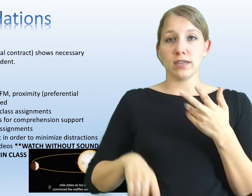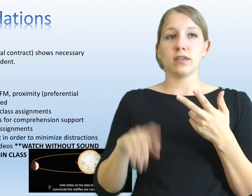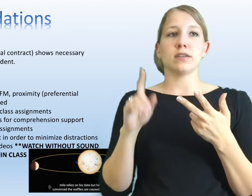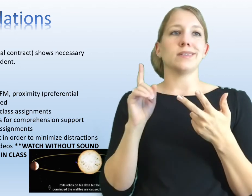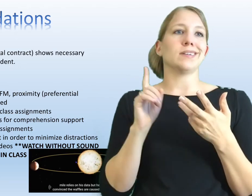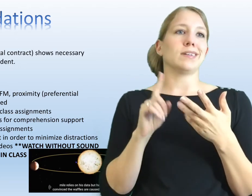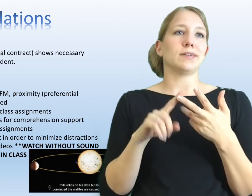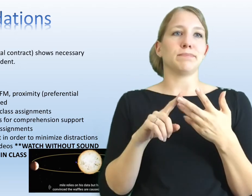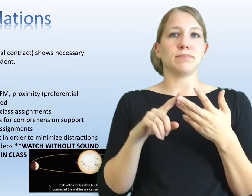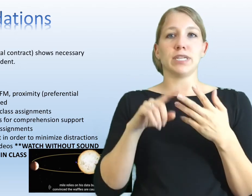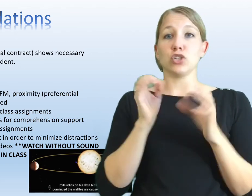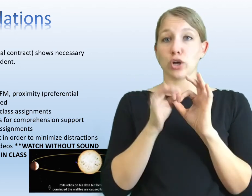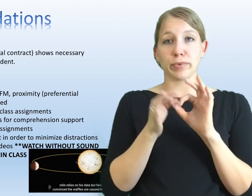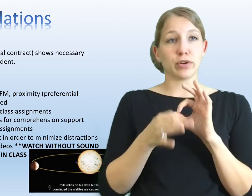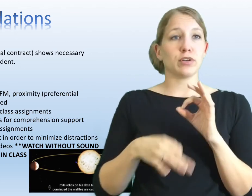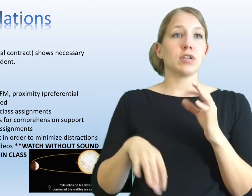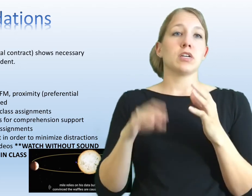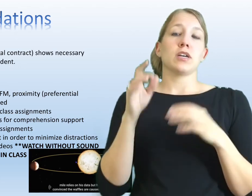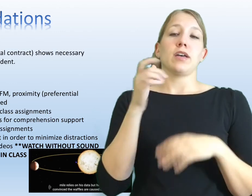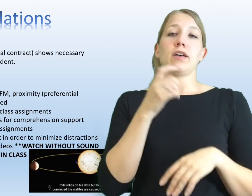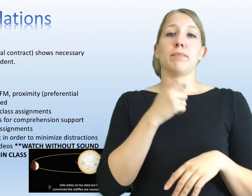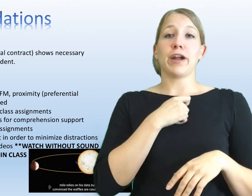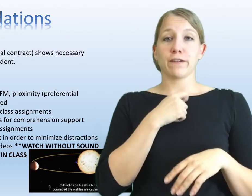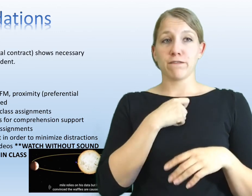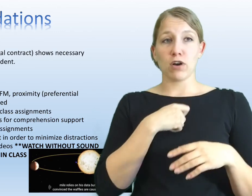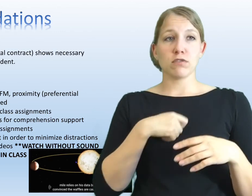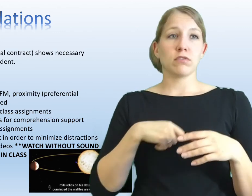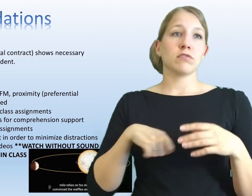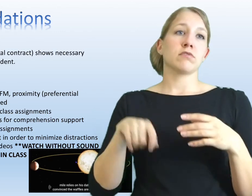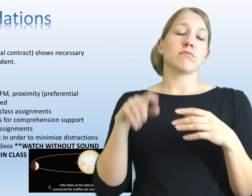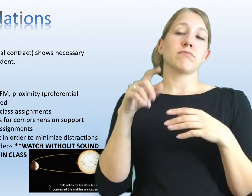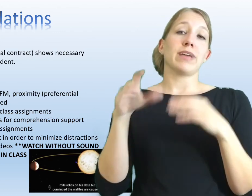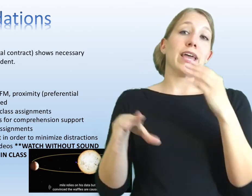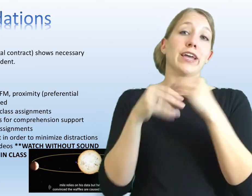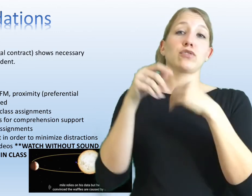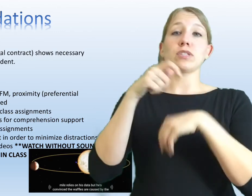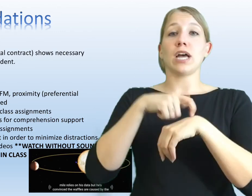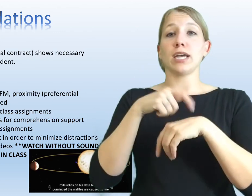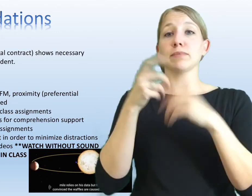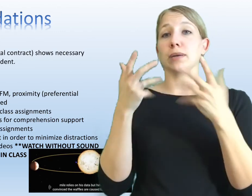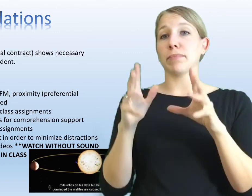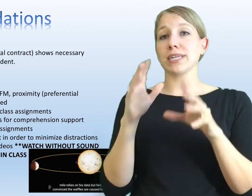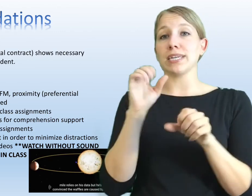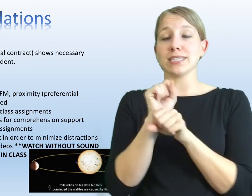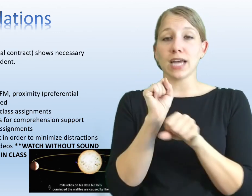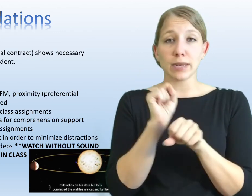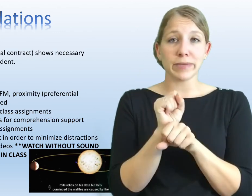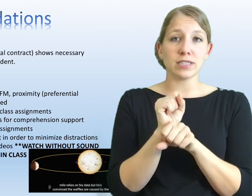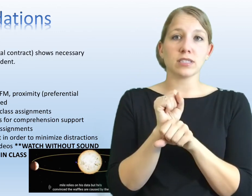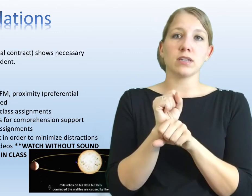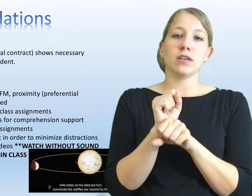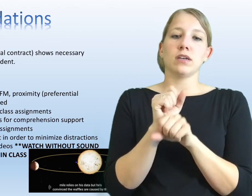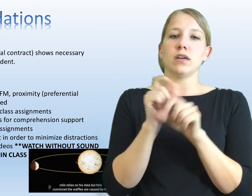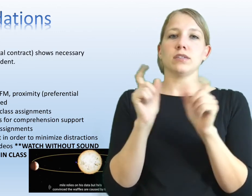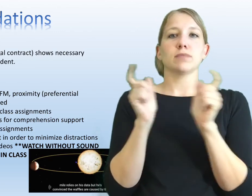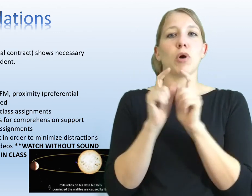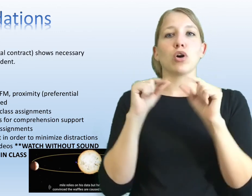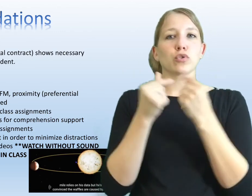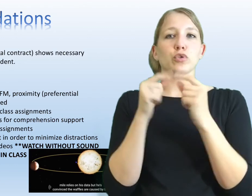note-taking, an interpreter, a microphone, extra time to complete assignments,